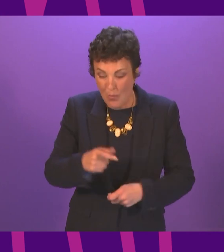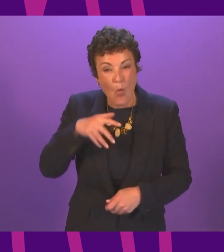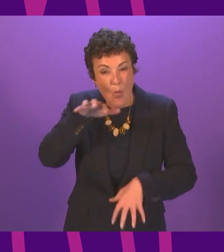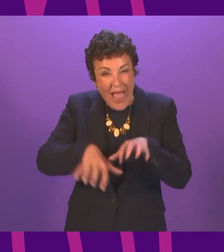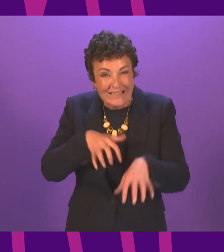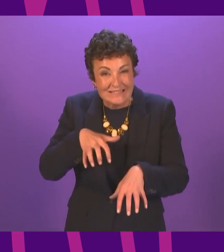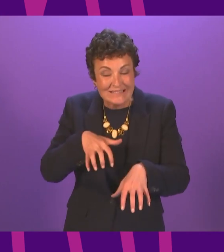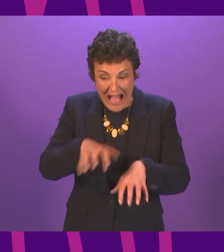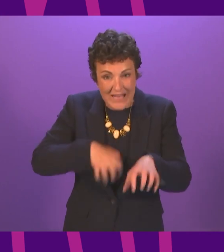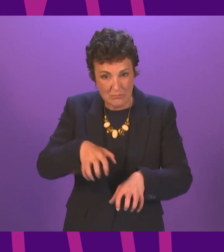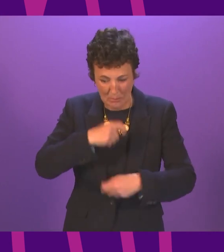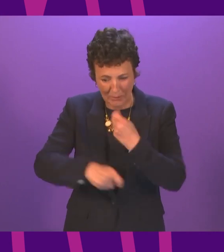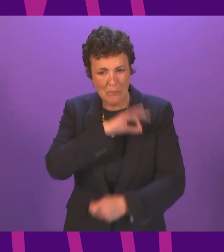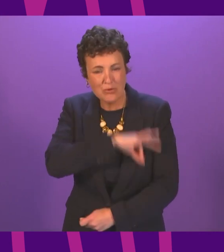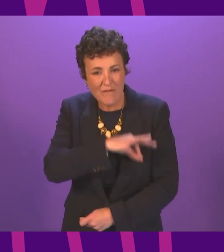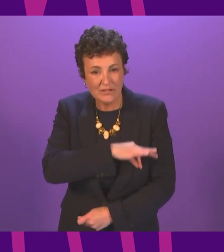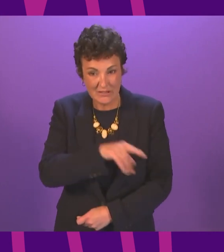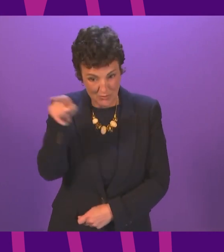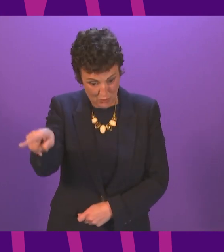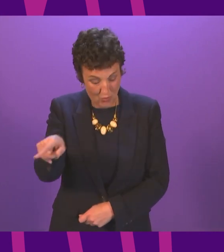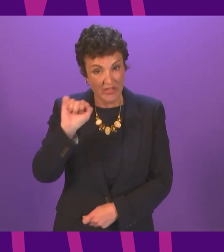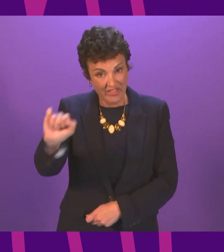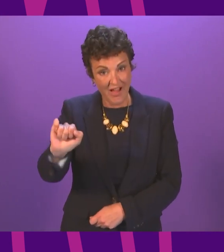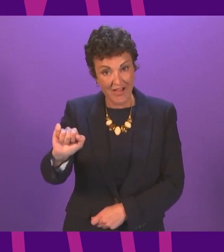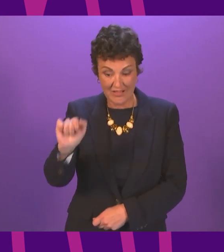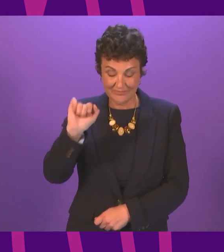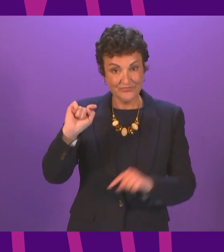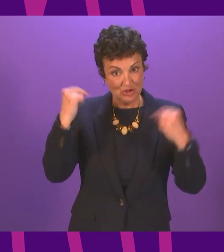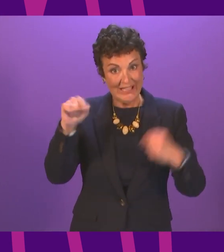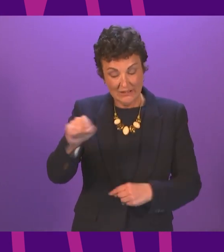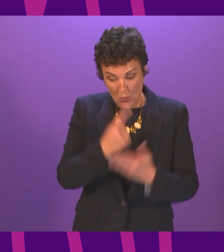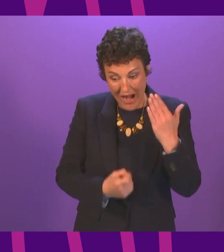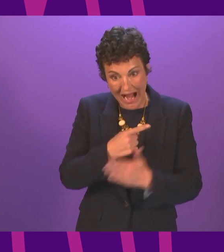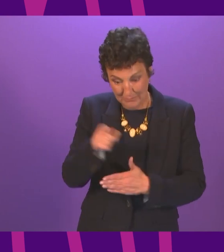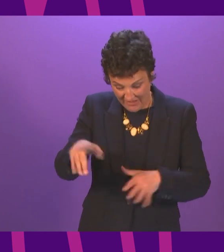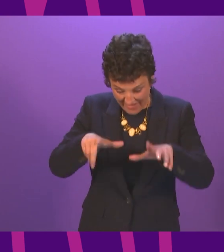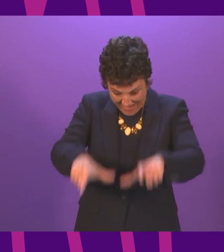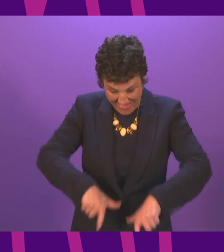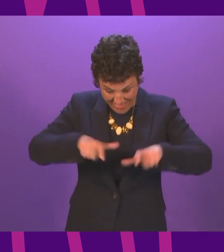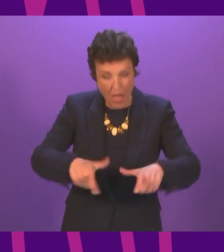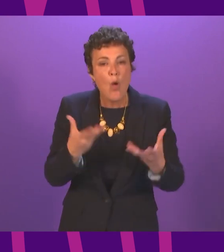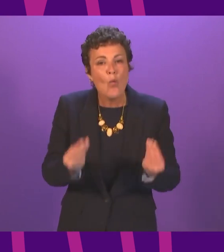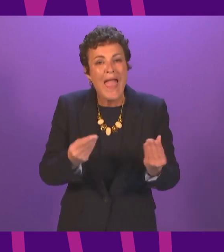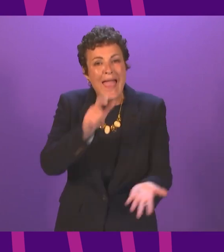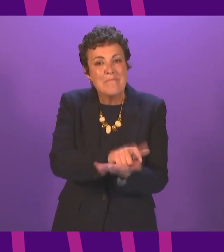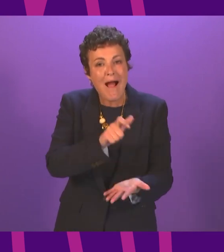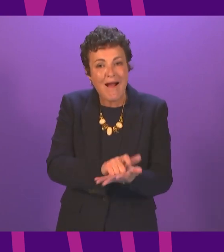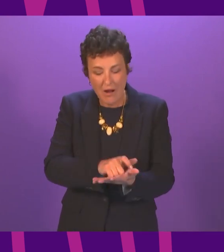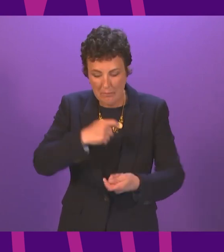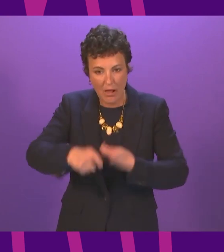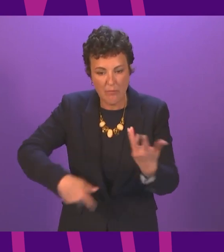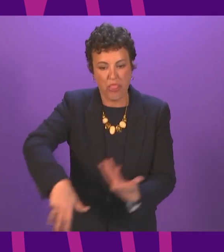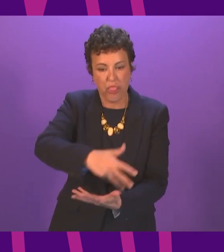harvesting and selling them in a wet market created the conditions for the virus to leap the species boundary the global